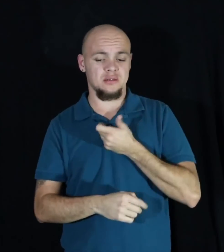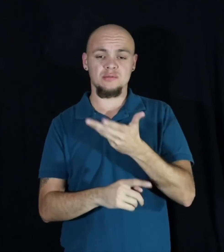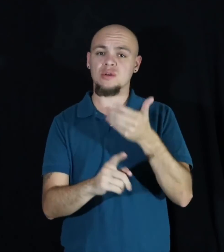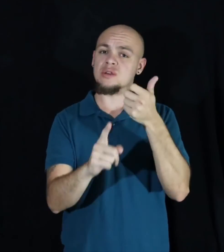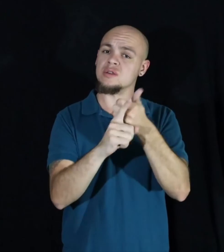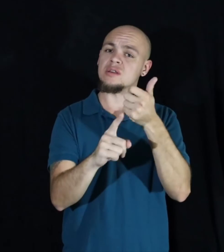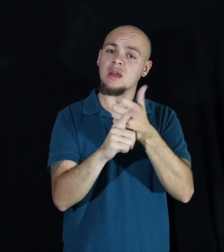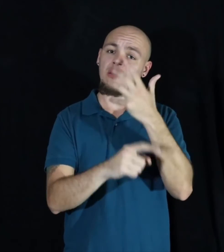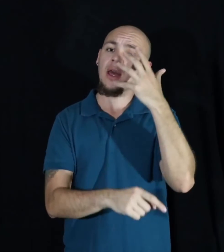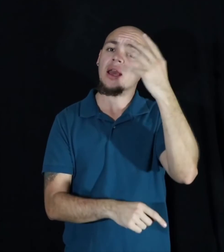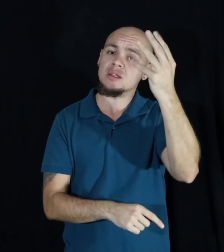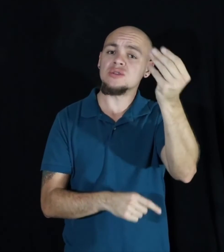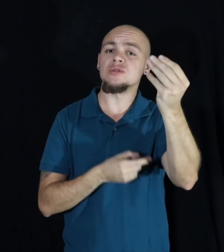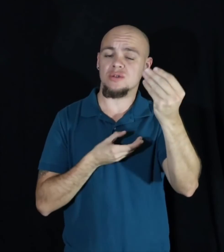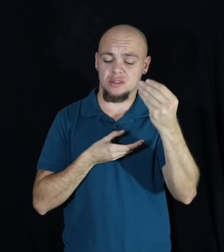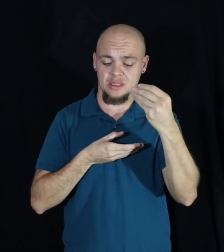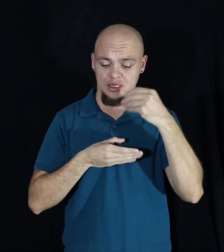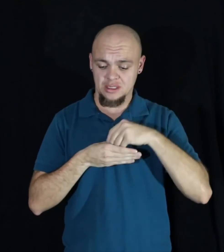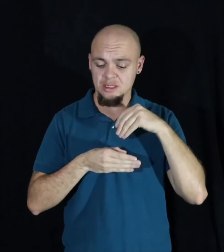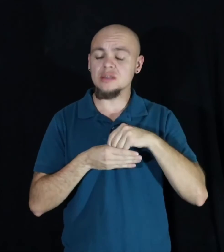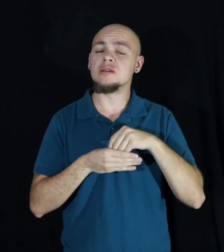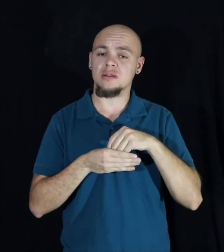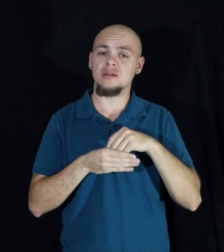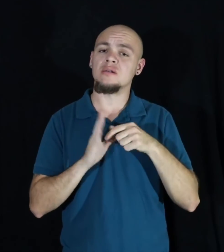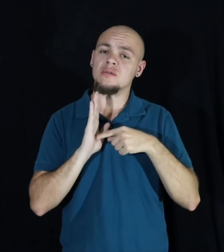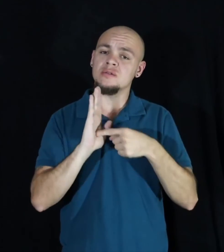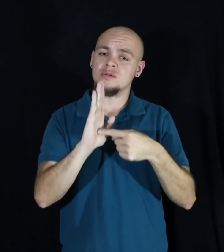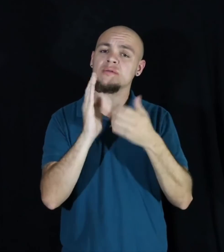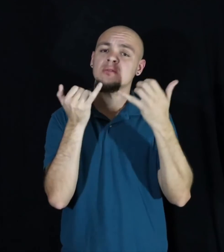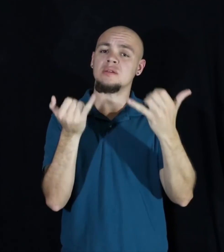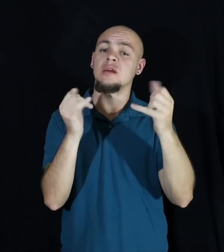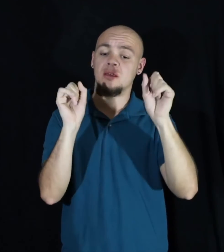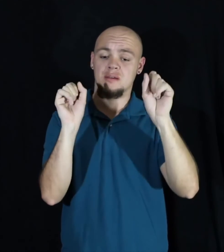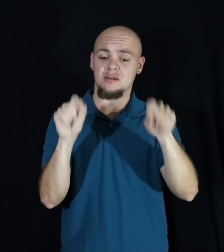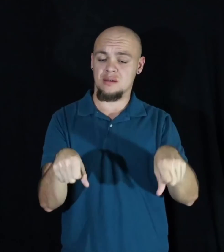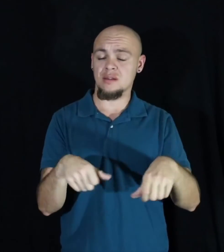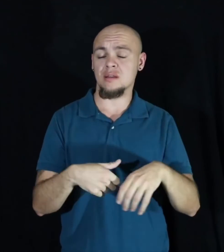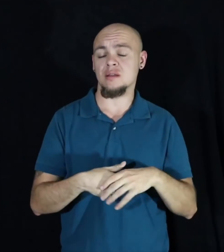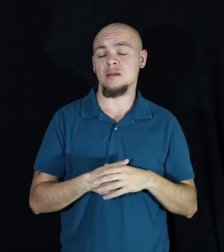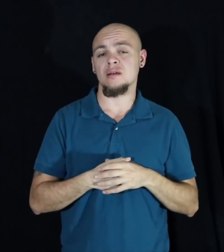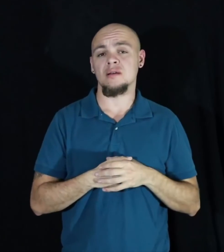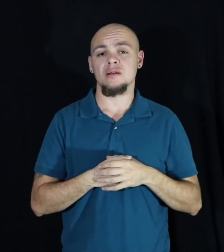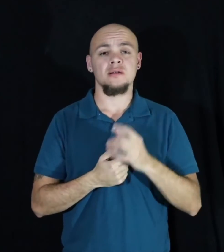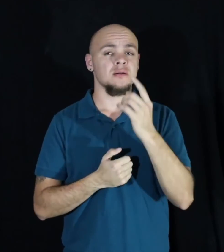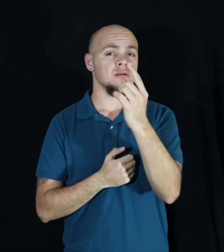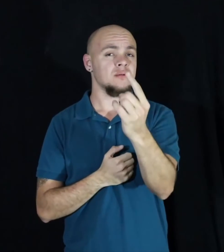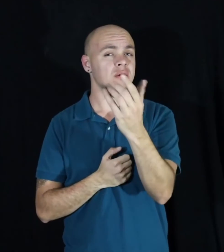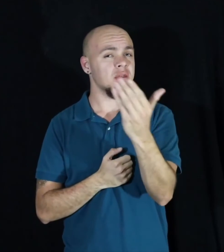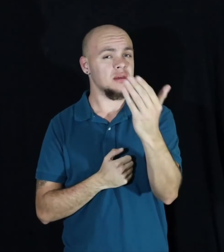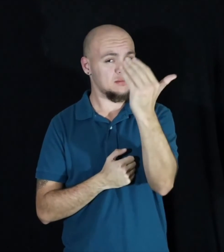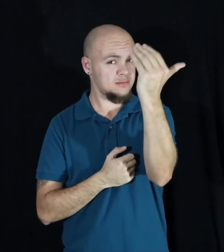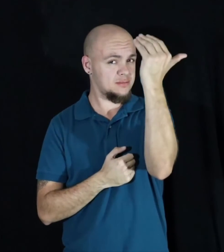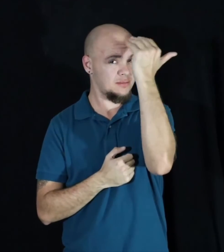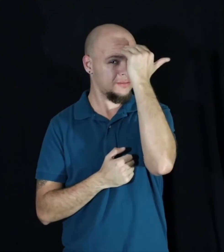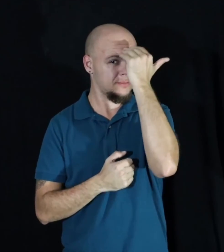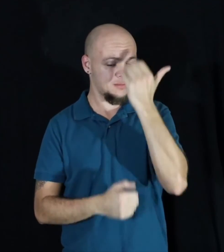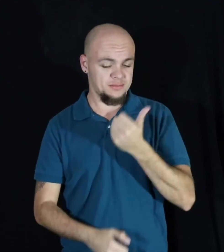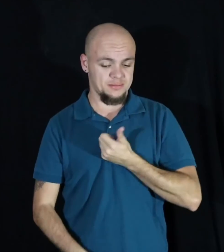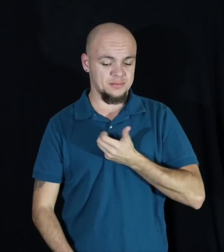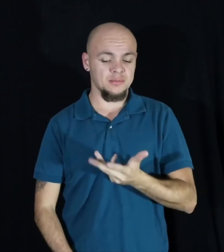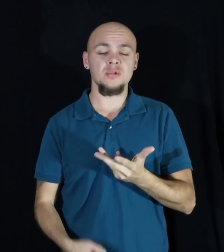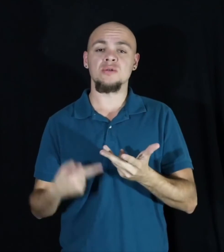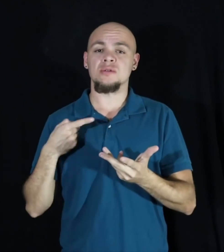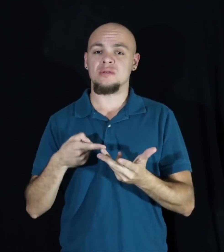externally and internally, which I've showed you today. There's one thing you must know about poetry, though.